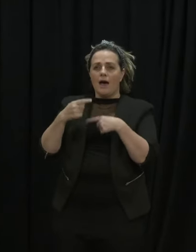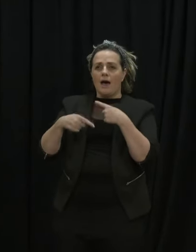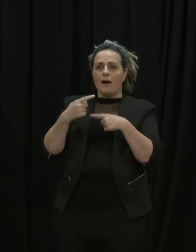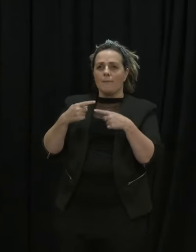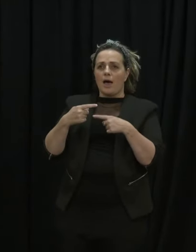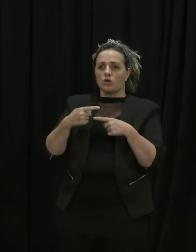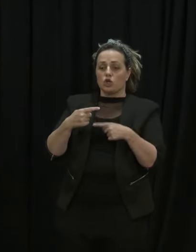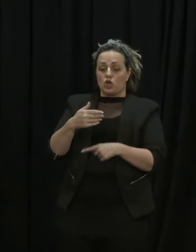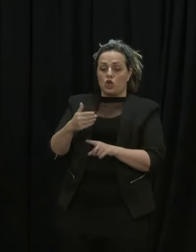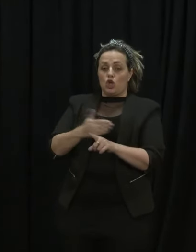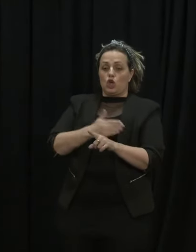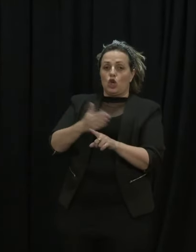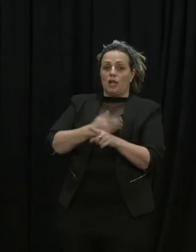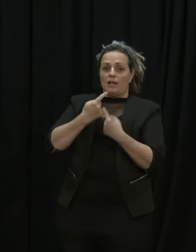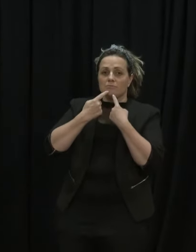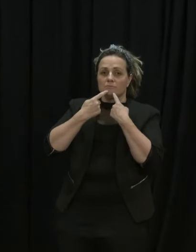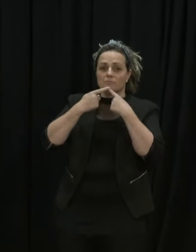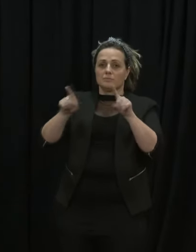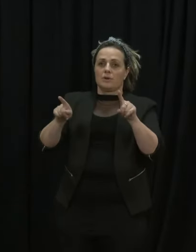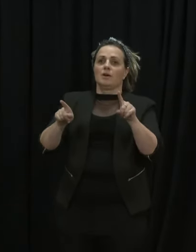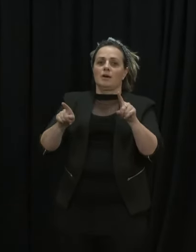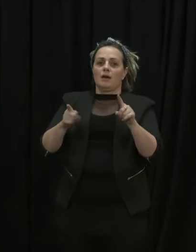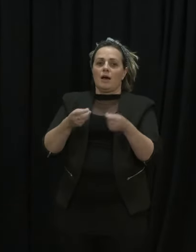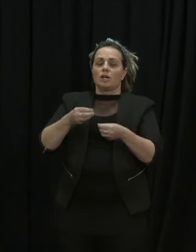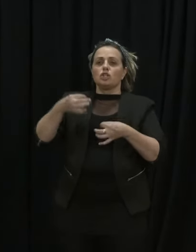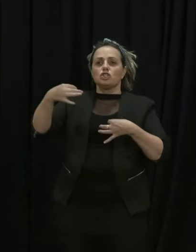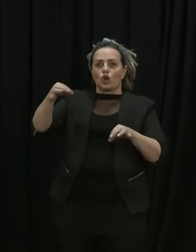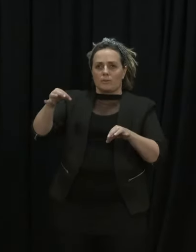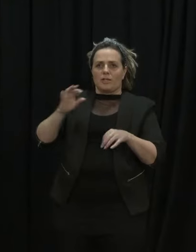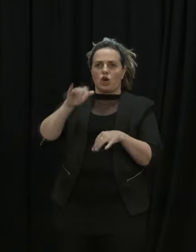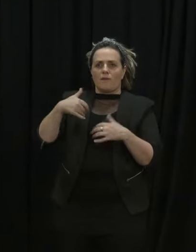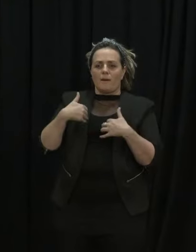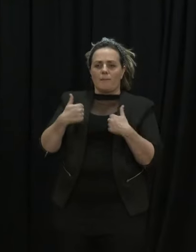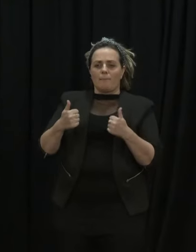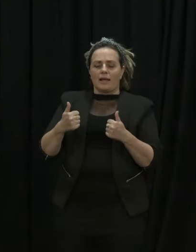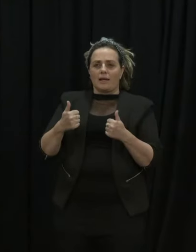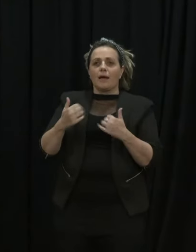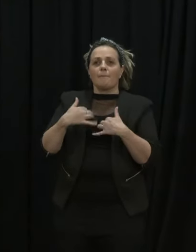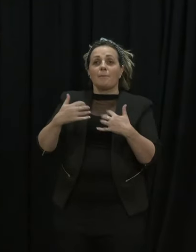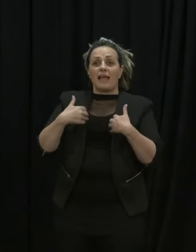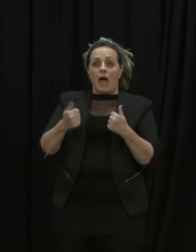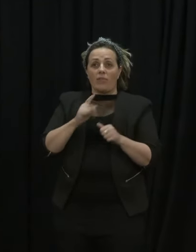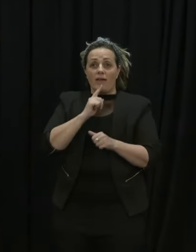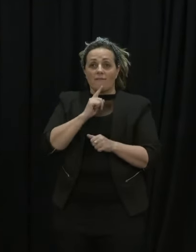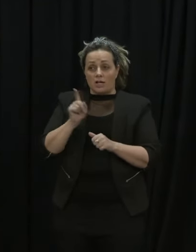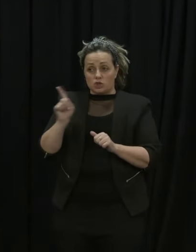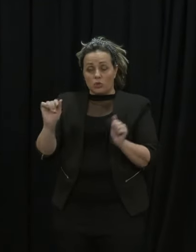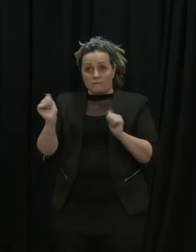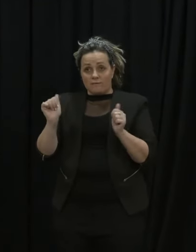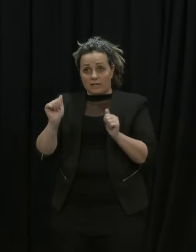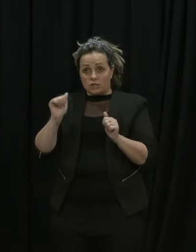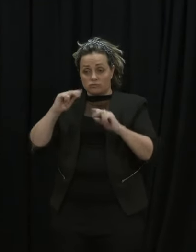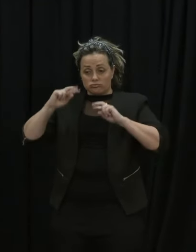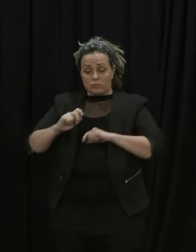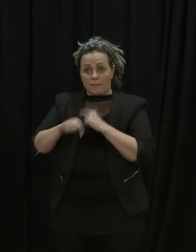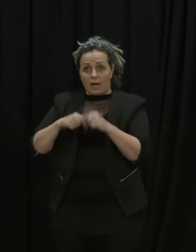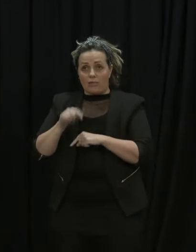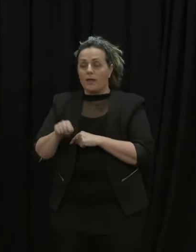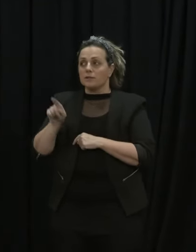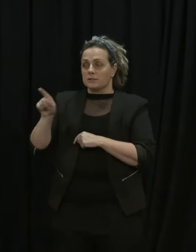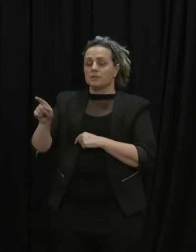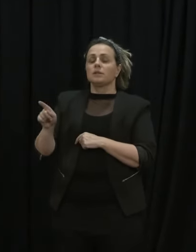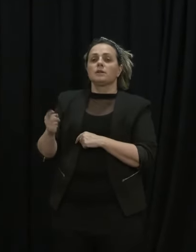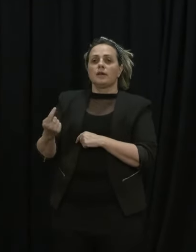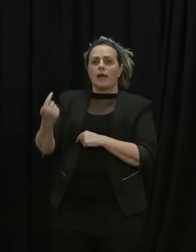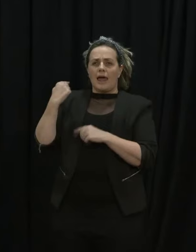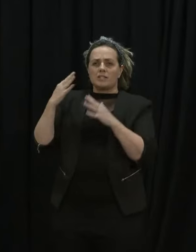advice. Do you have any conversations with the Prime Minister or Cabinet's colleagues about that? I did after we spoke have a conversation upstairs.